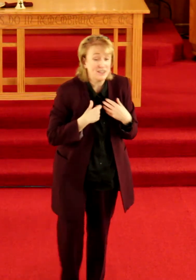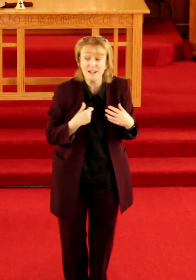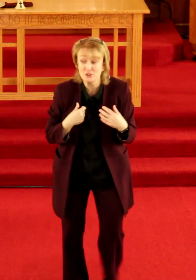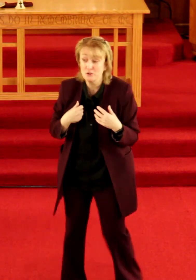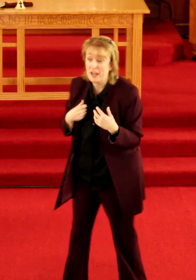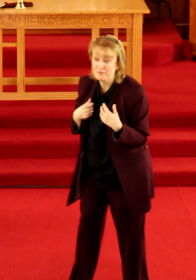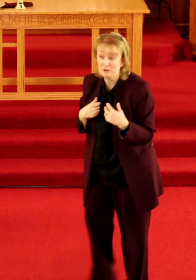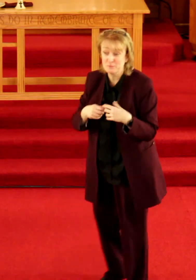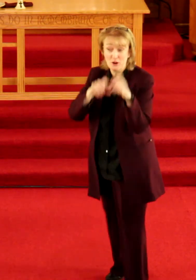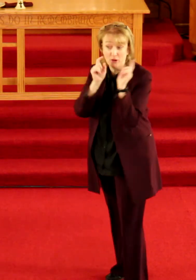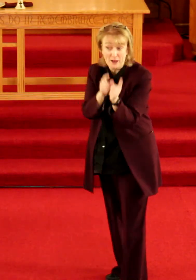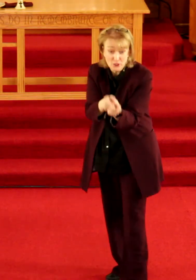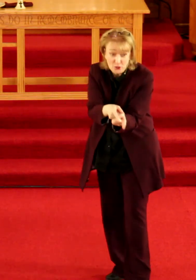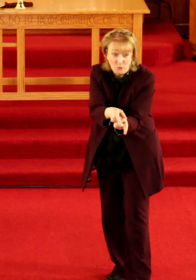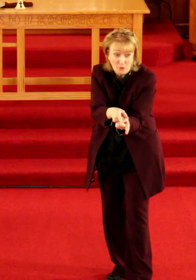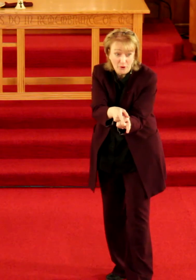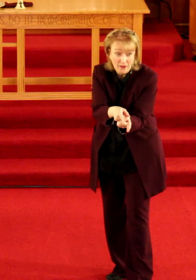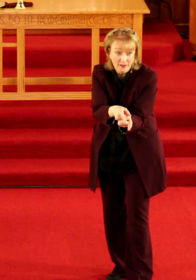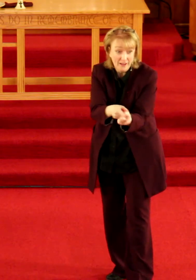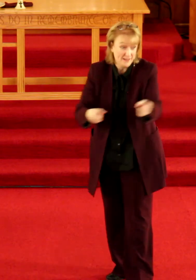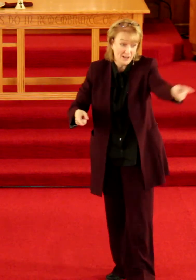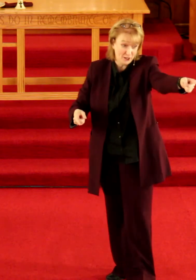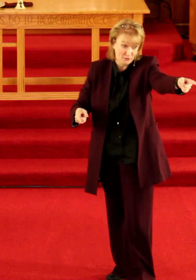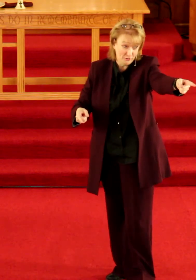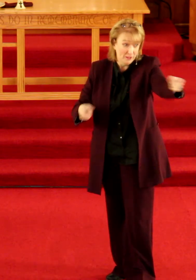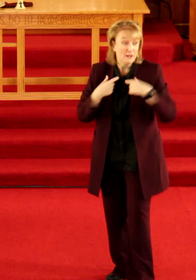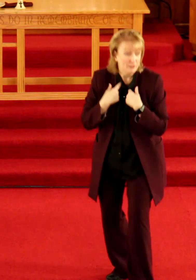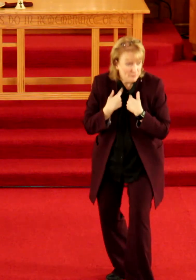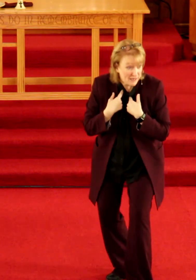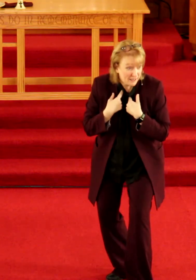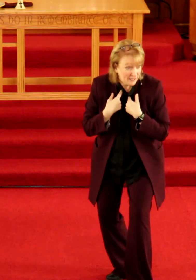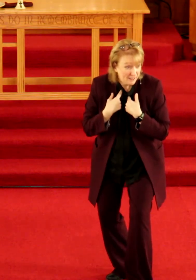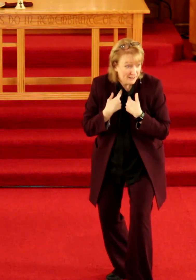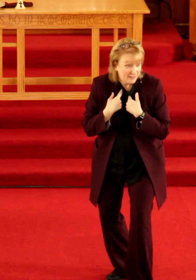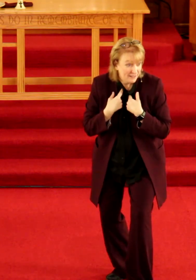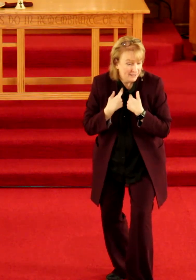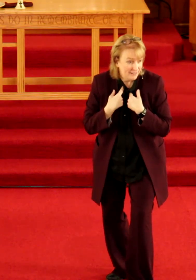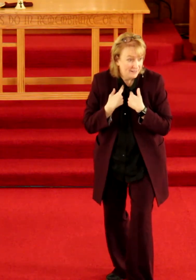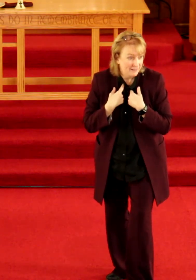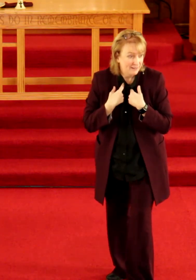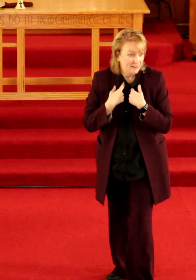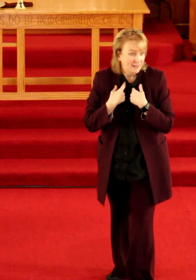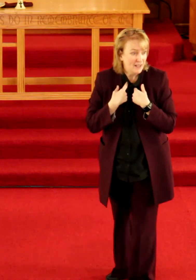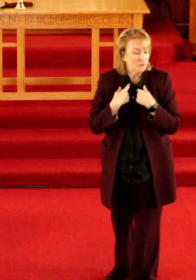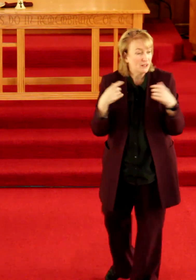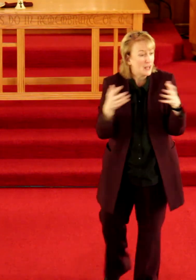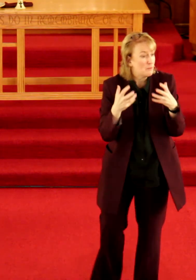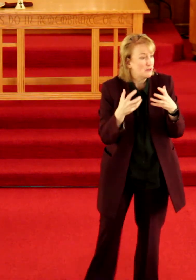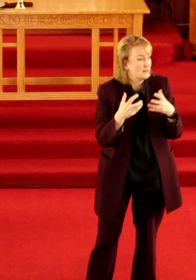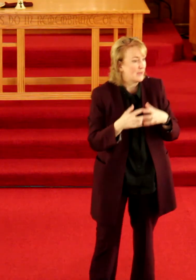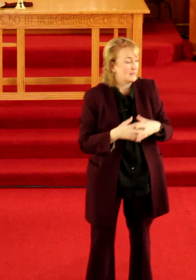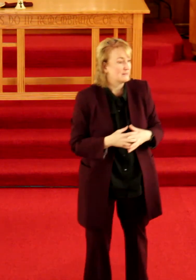it's okay for it to be all about you and not you me and we glom onto that